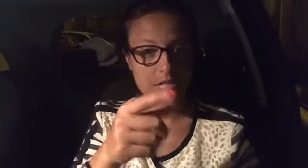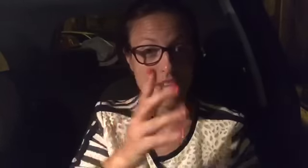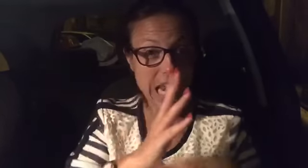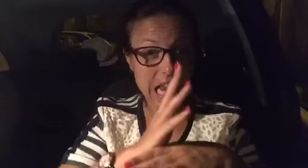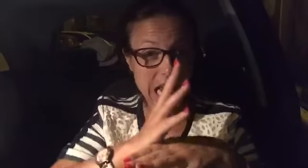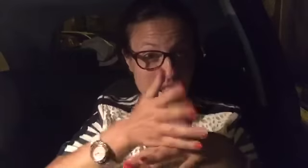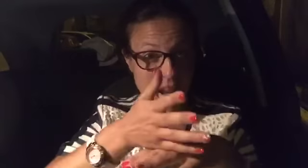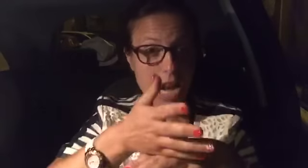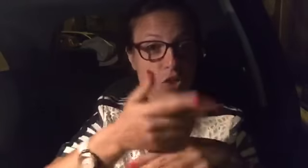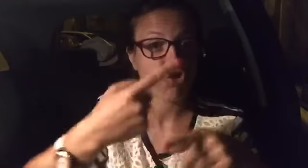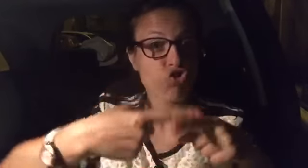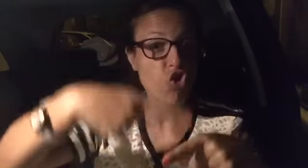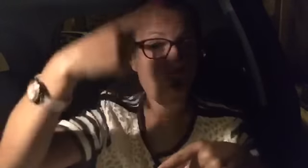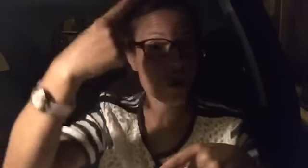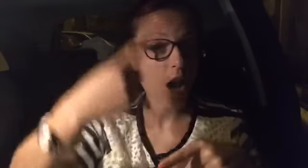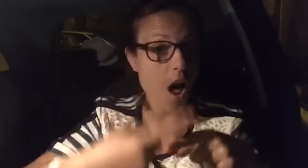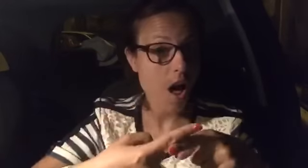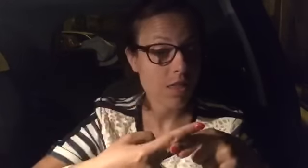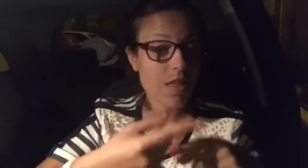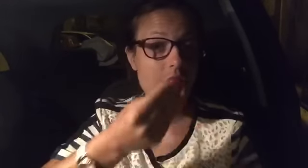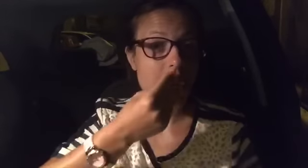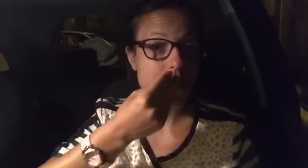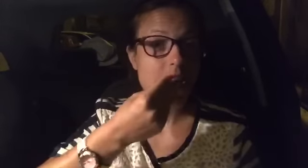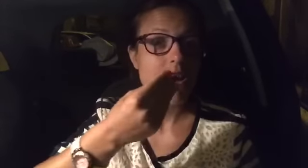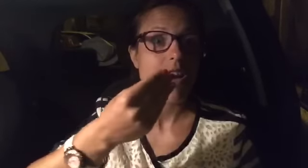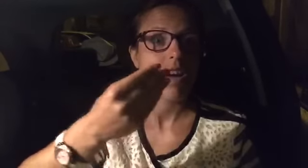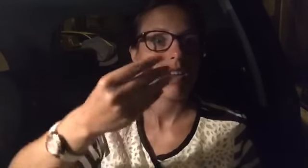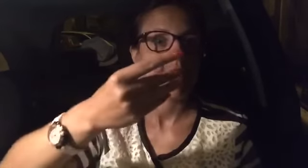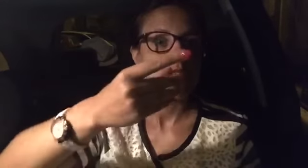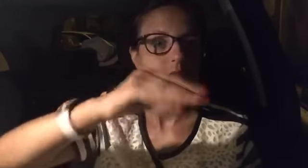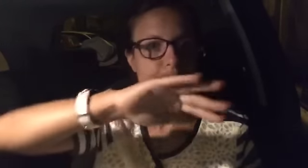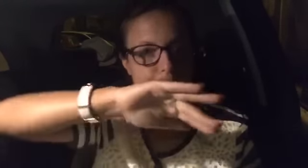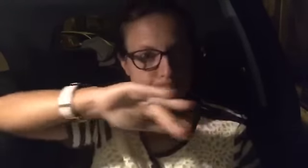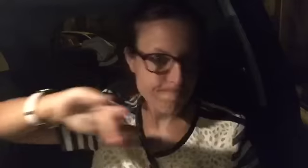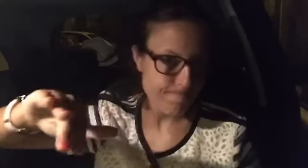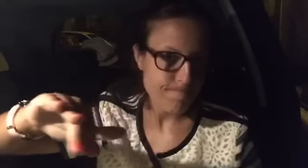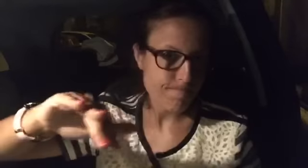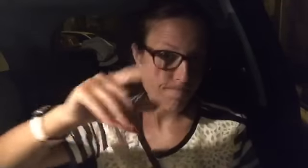I will be able to that question.